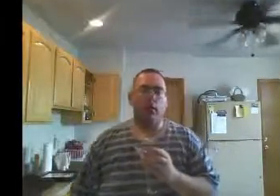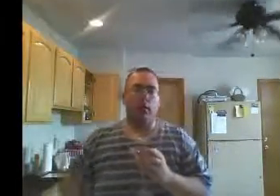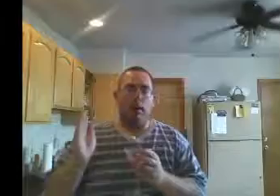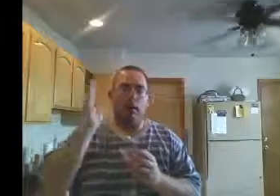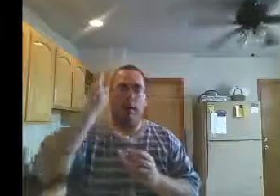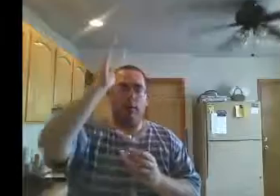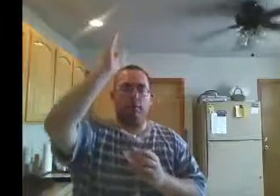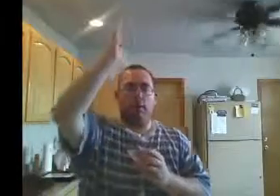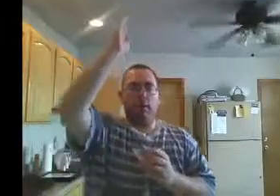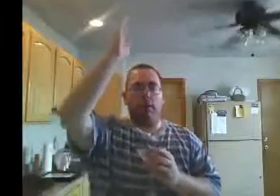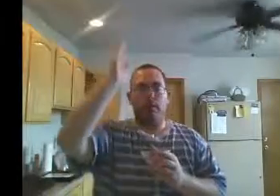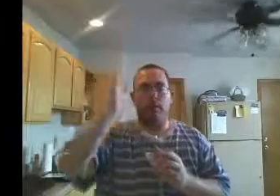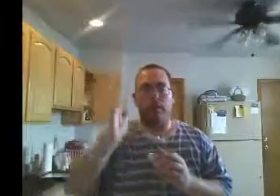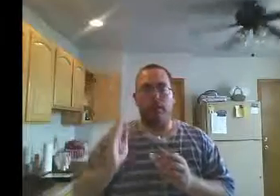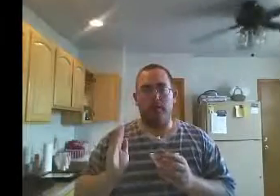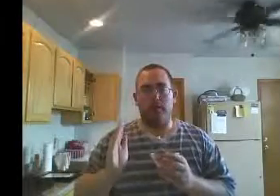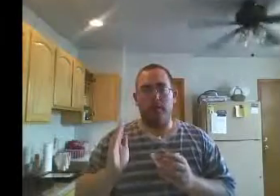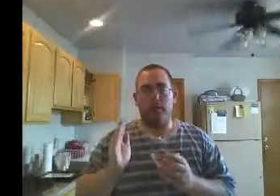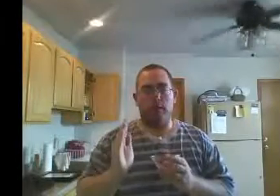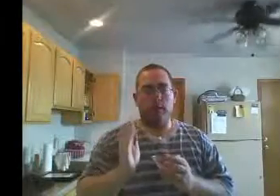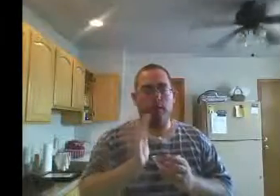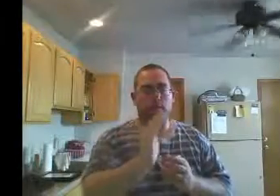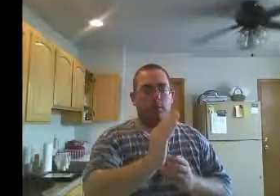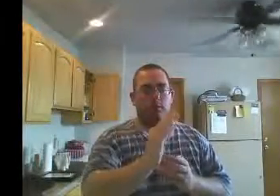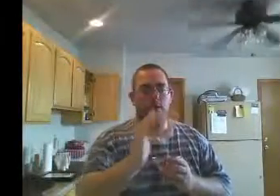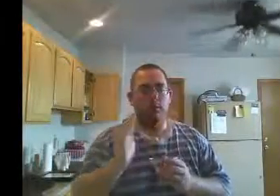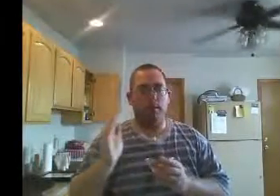In the name of Father, another Son, another Holy Spirit.